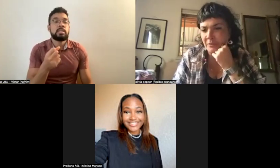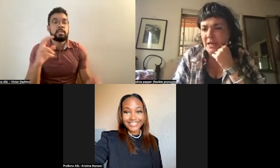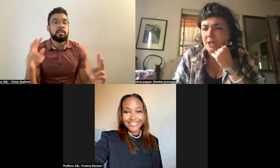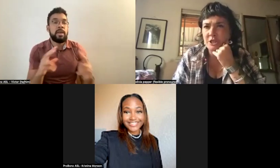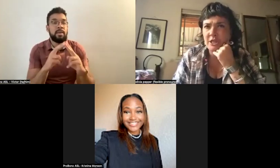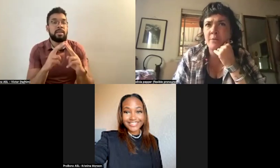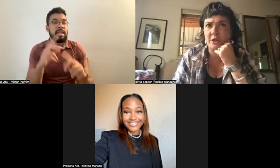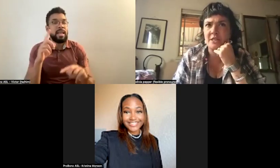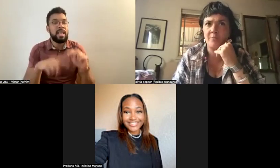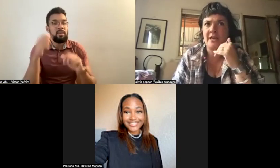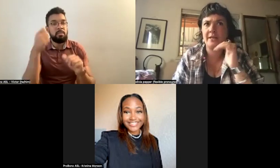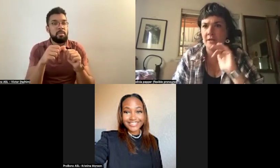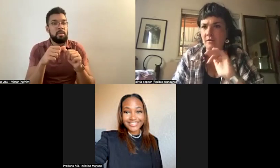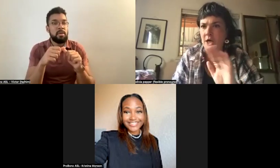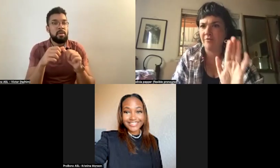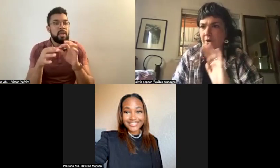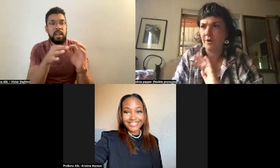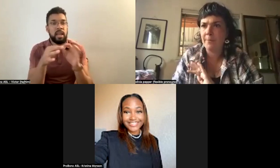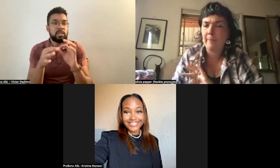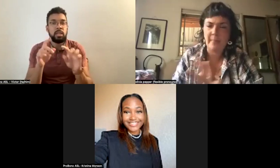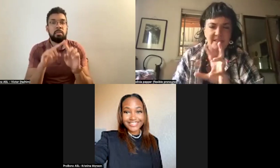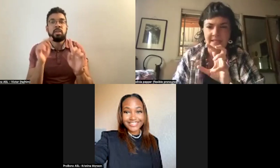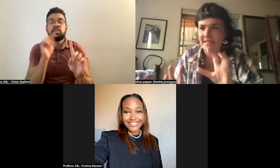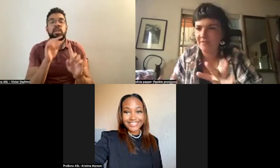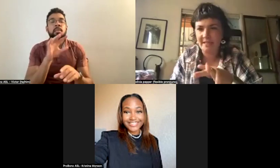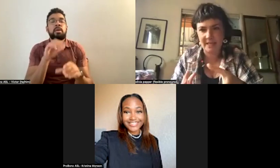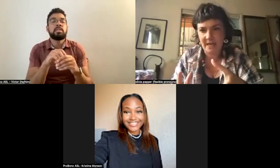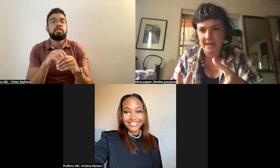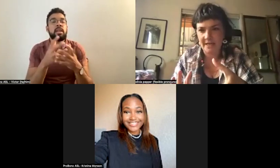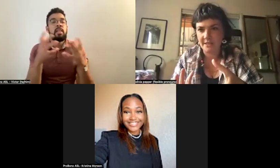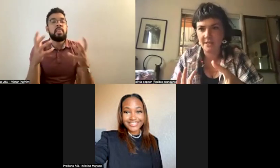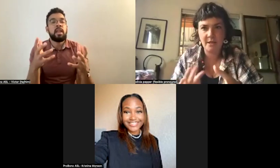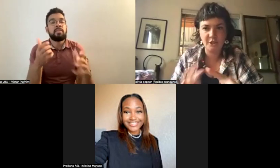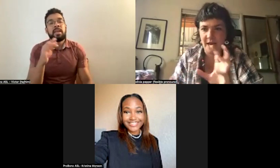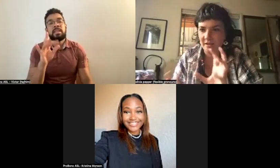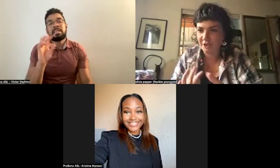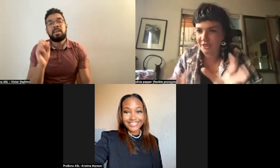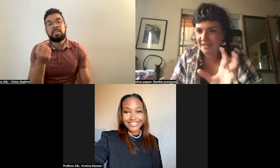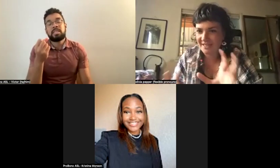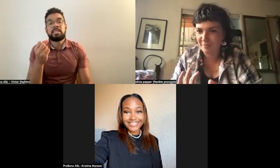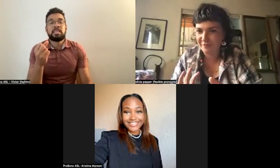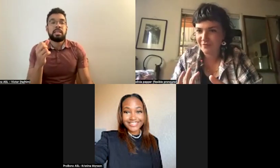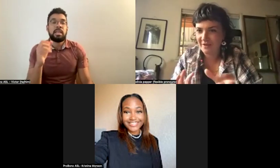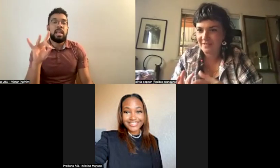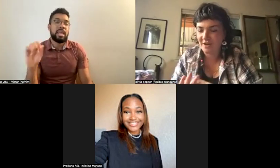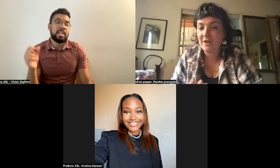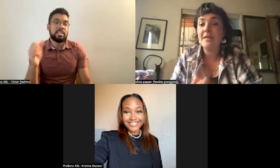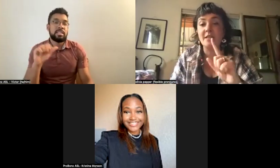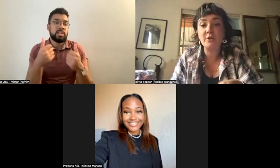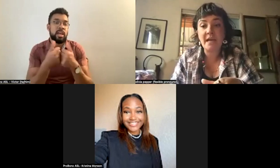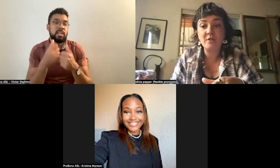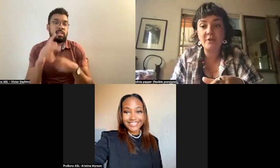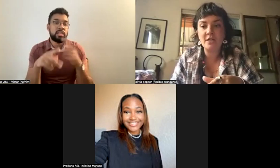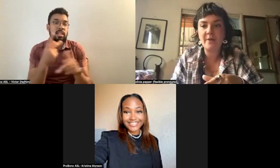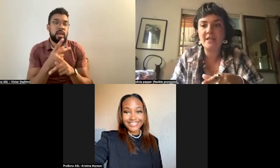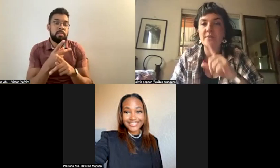but she, she participated in a lot of the 1970s and eighties challenging type of stuff. Does